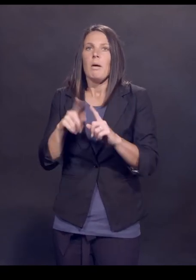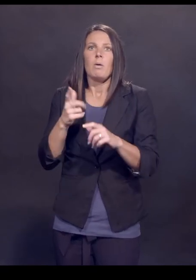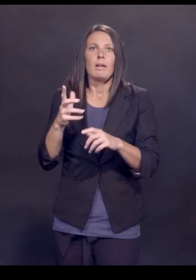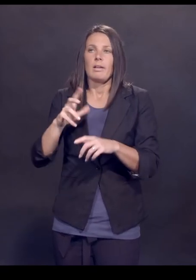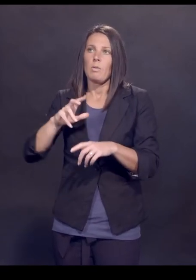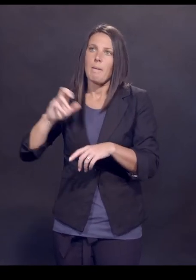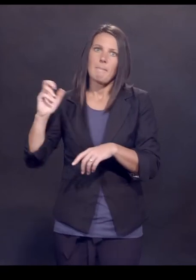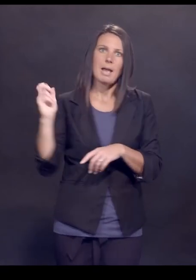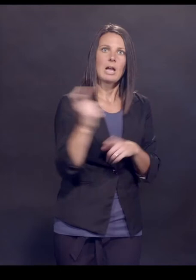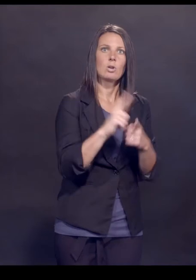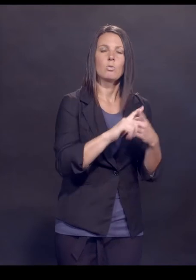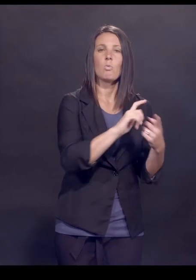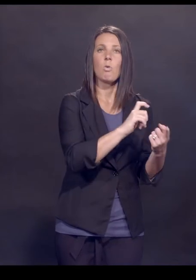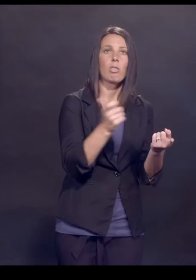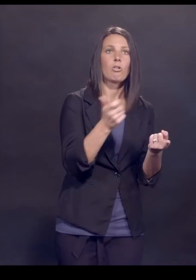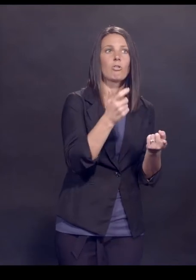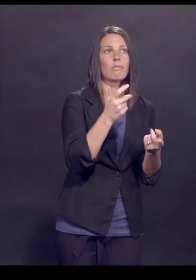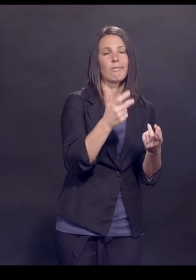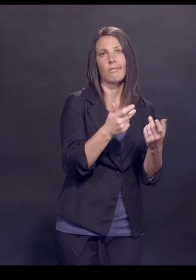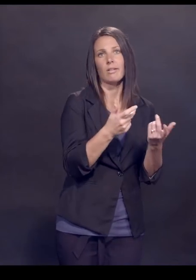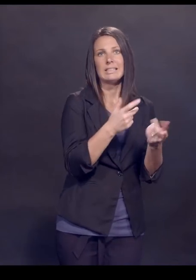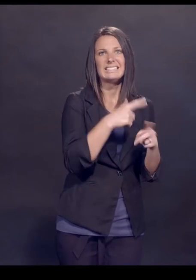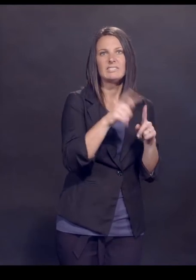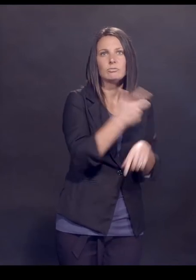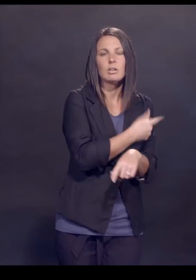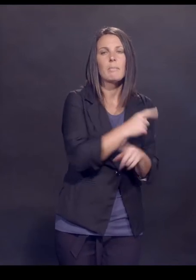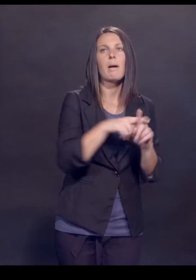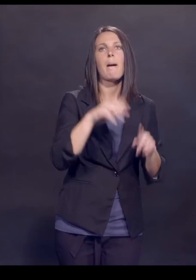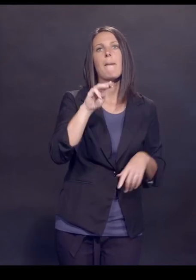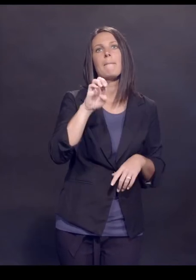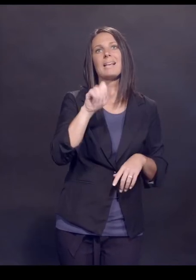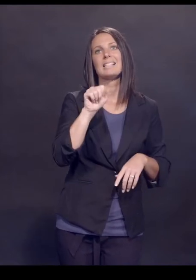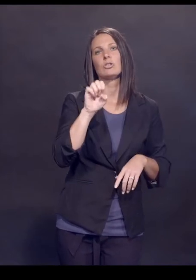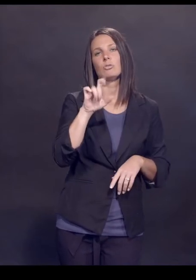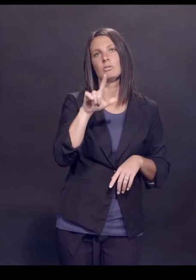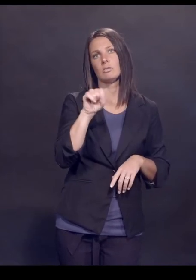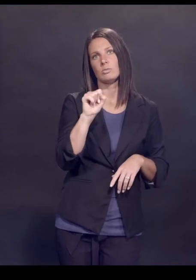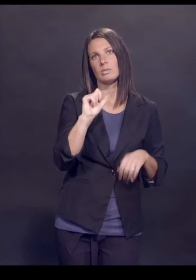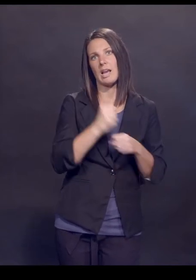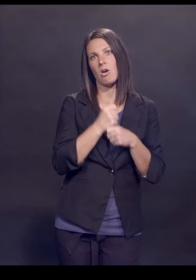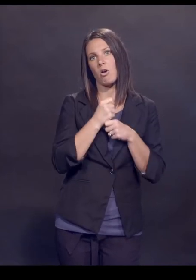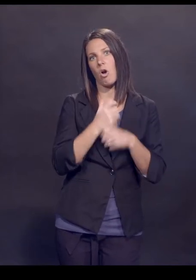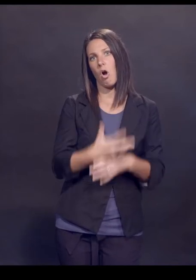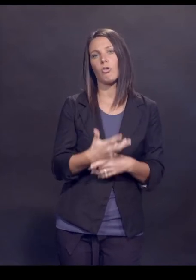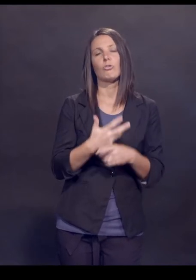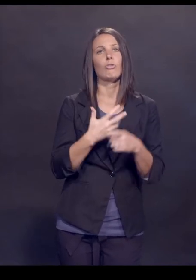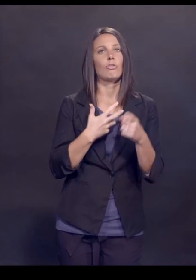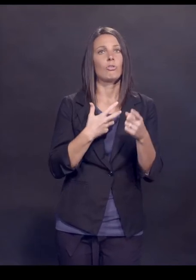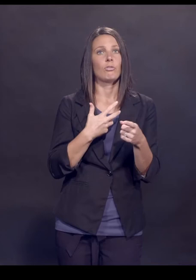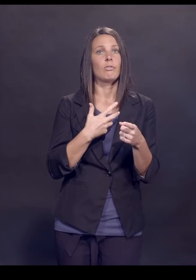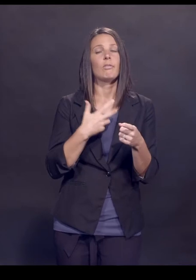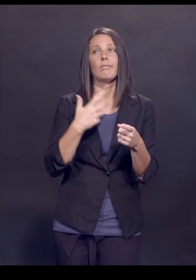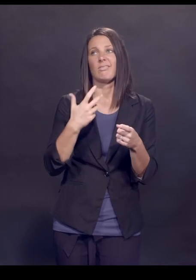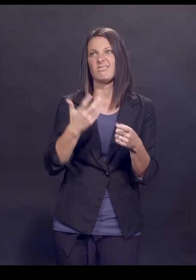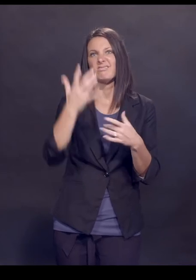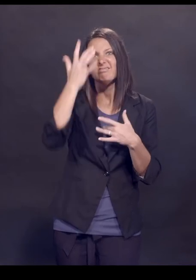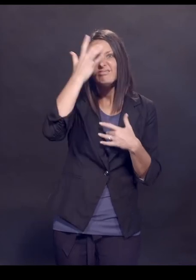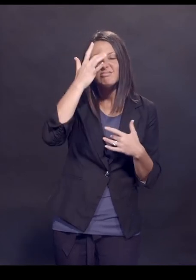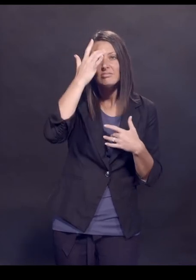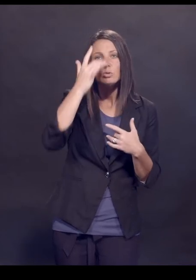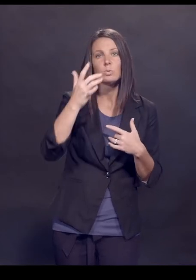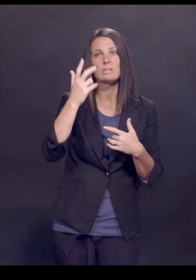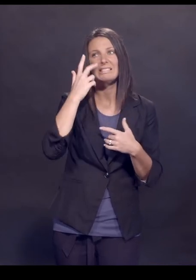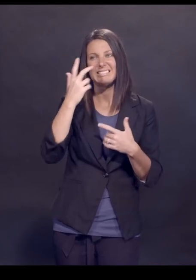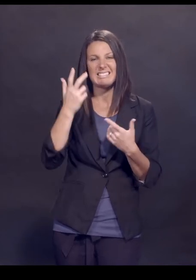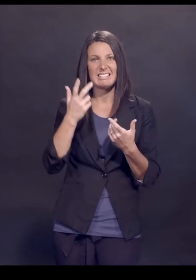back to Jonas-Auxian activated polio vaccine. Measles-containing vaccine can cause thrombocytopenia, a lowering of the platelet count, which you usually see